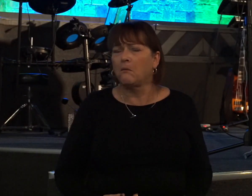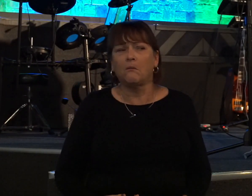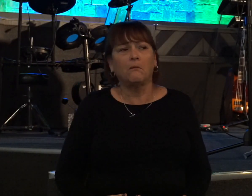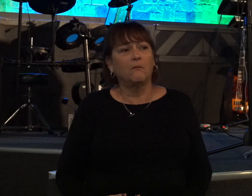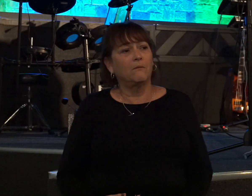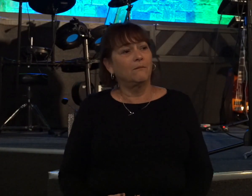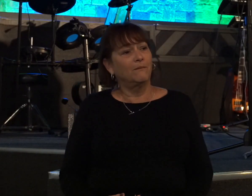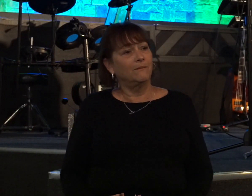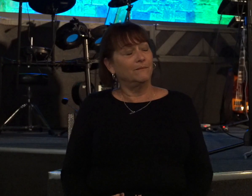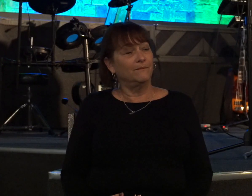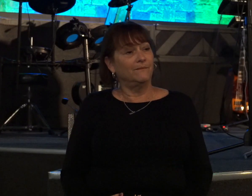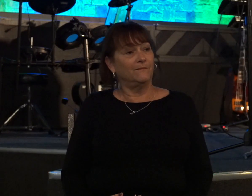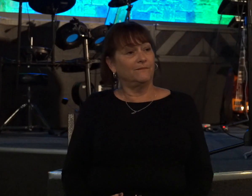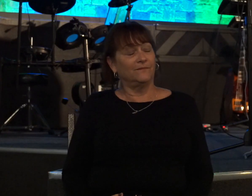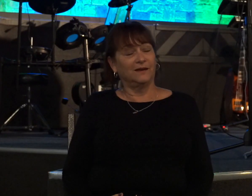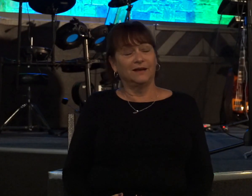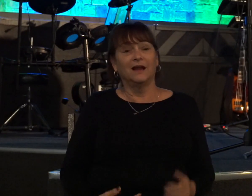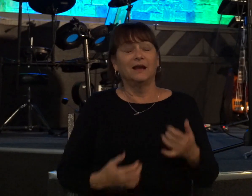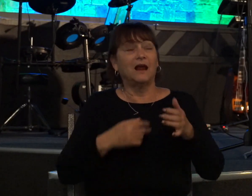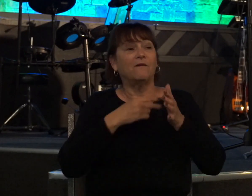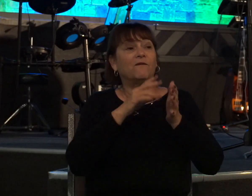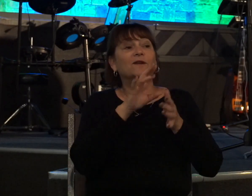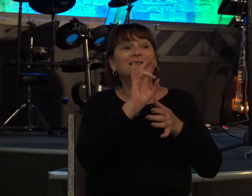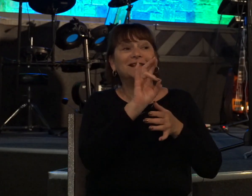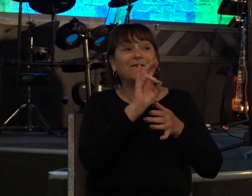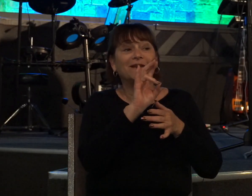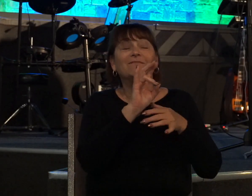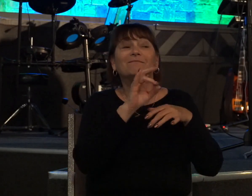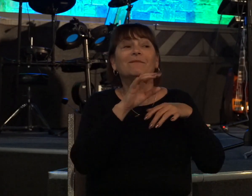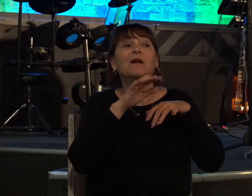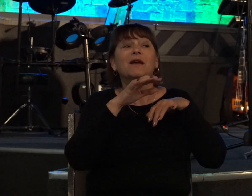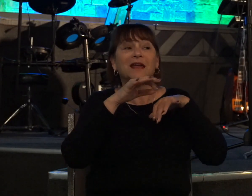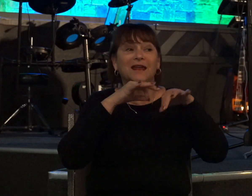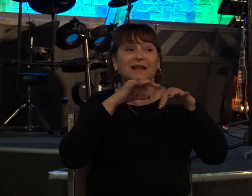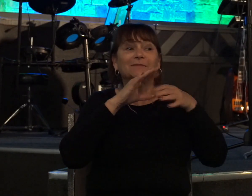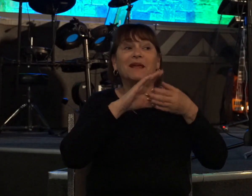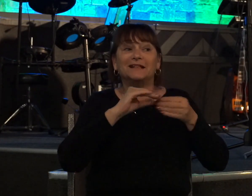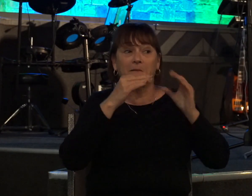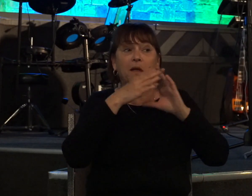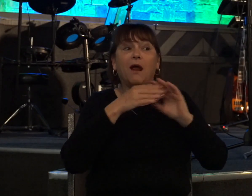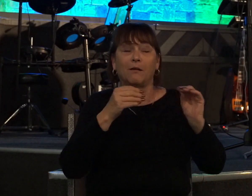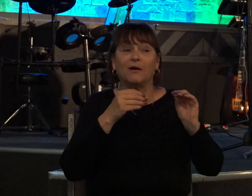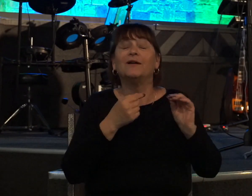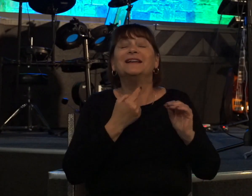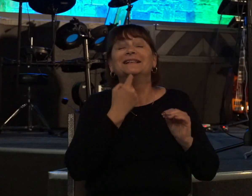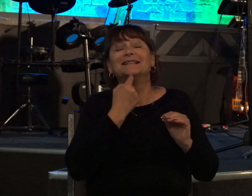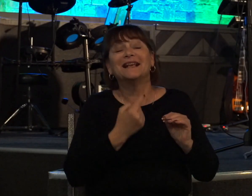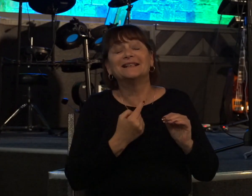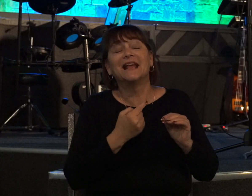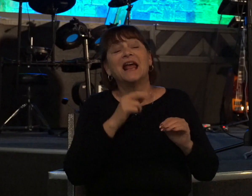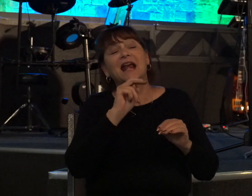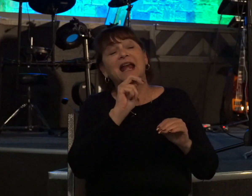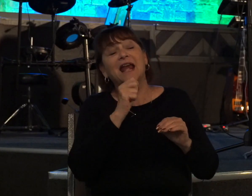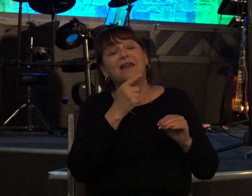and now in verse 7 nathan explains the parable he says nathan said to david